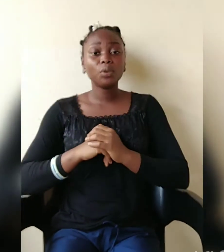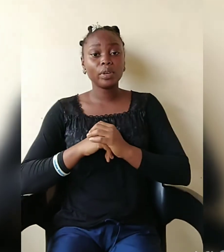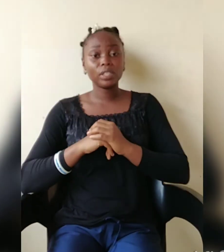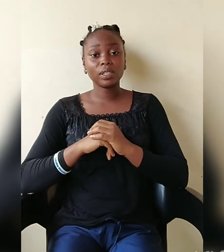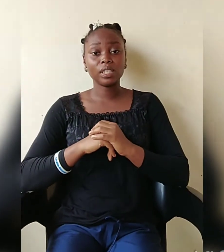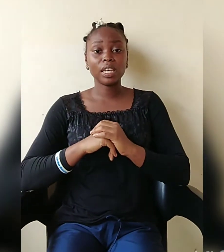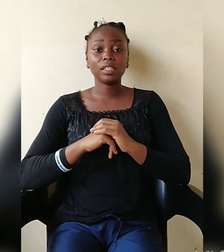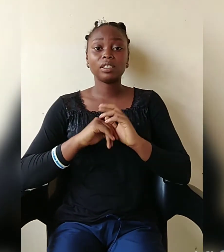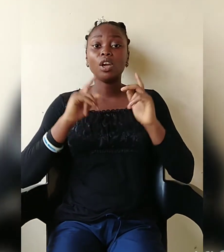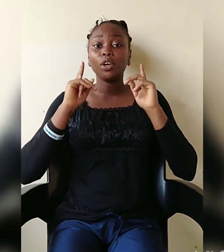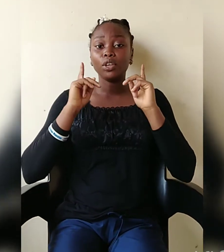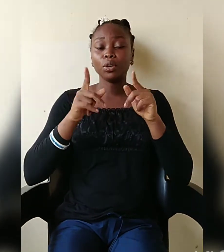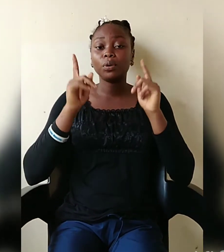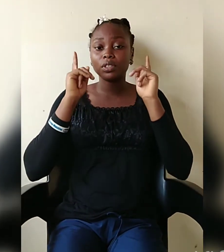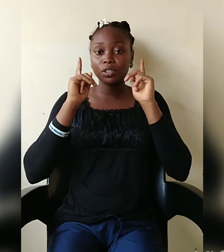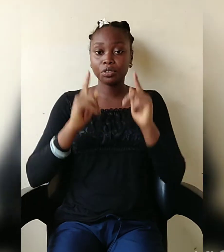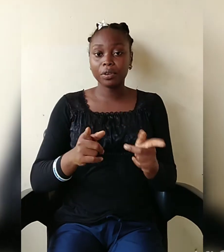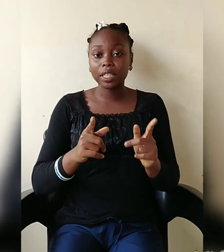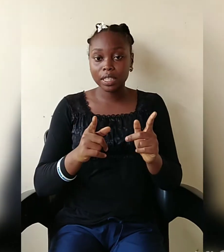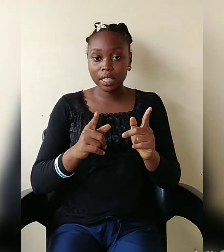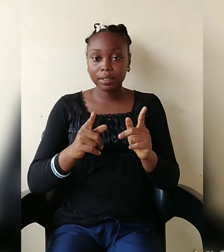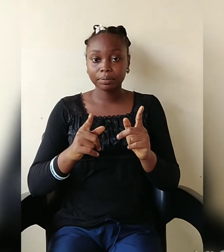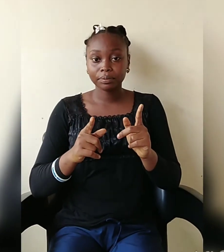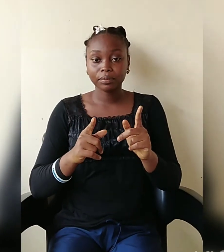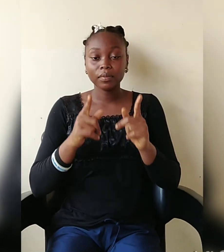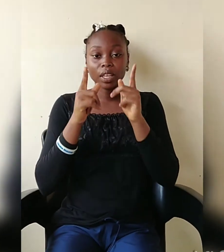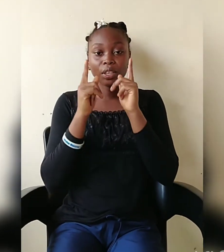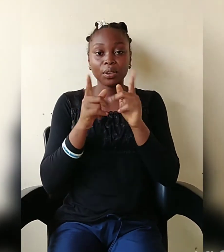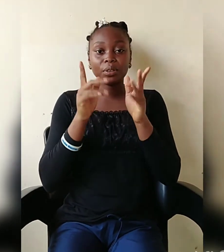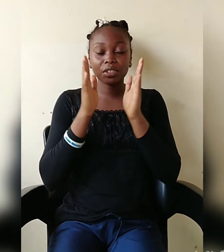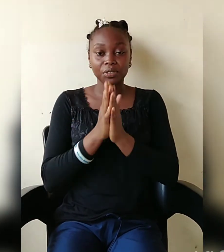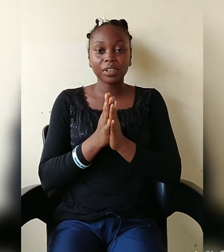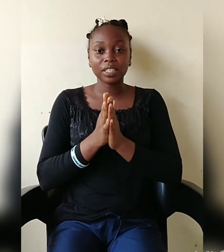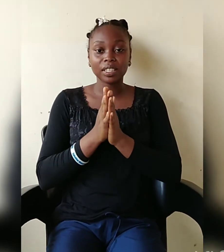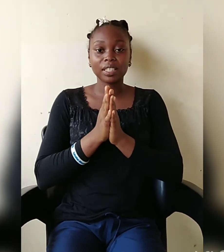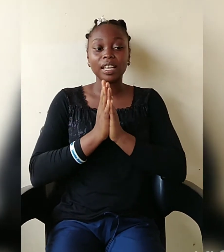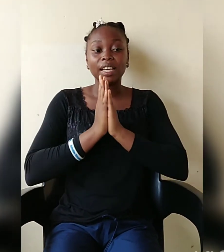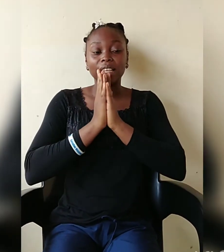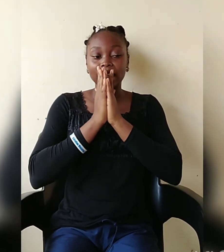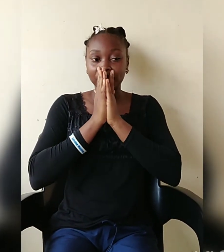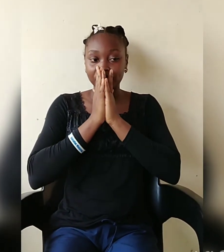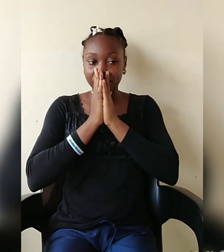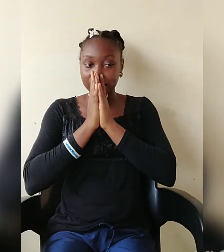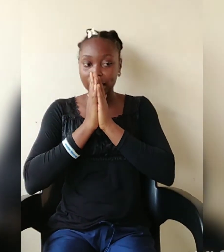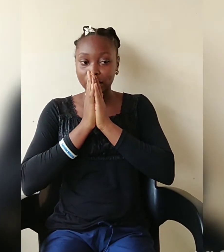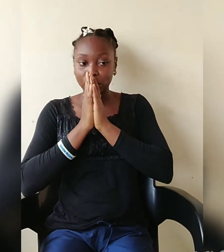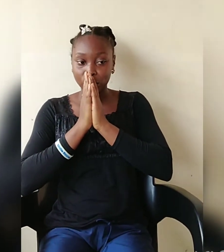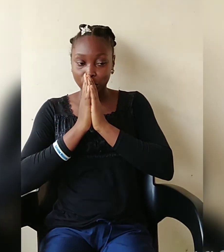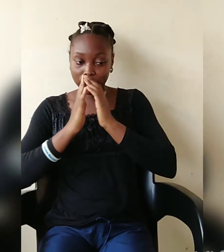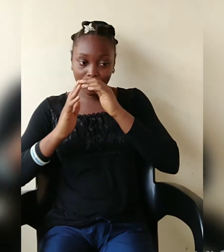question is your strength your strength your your strength has to do it